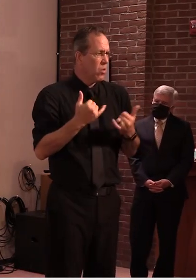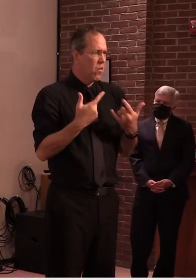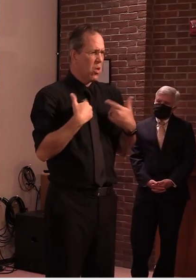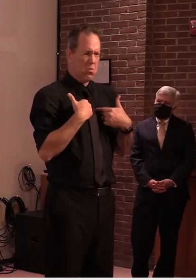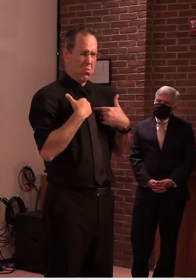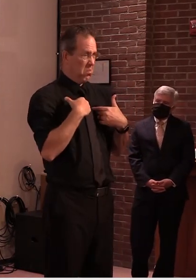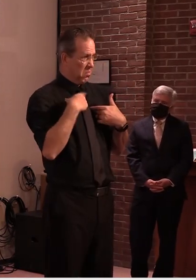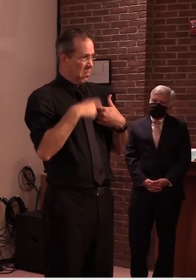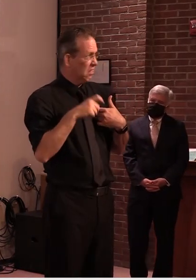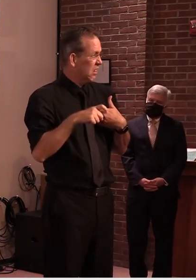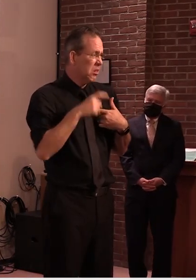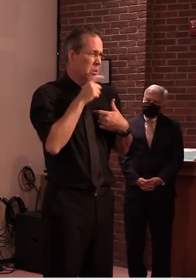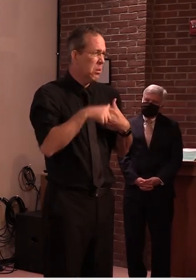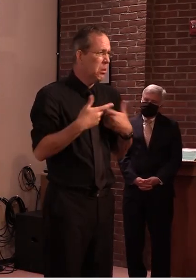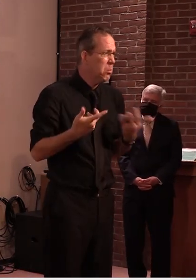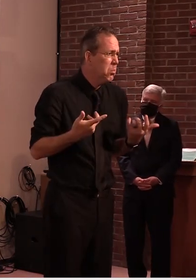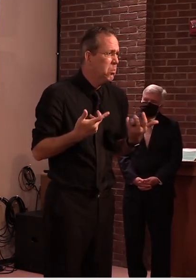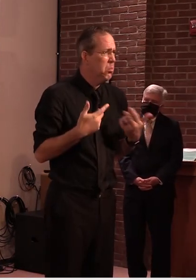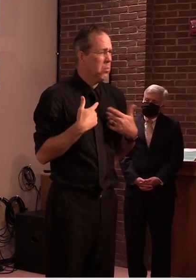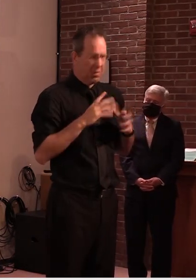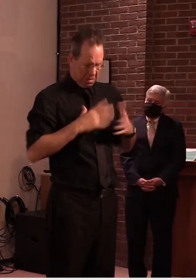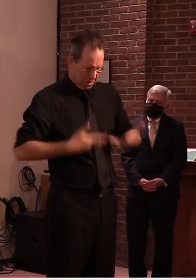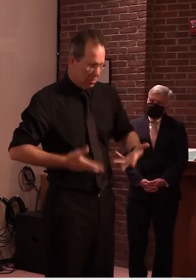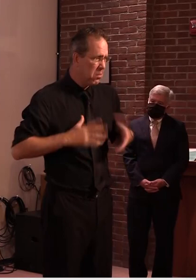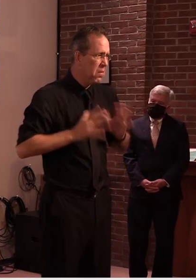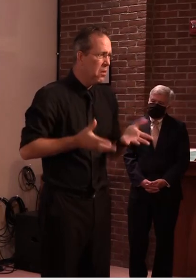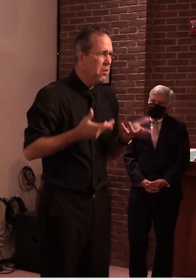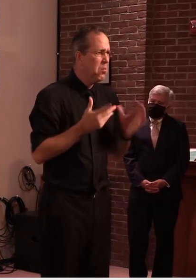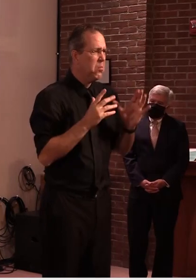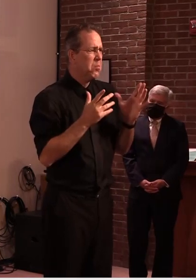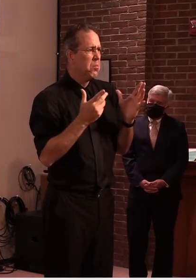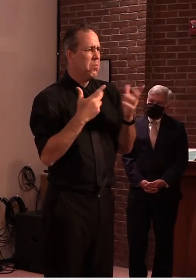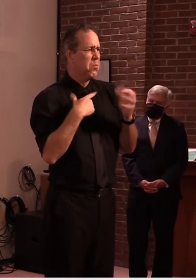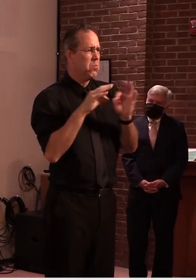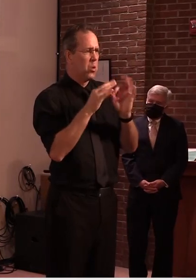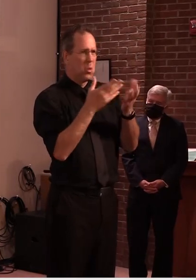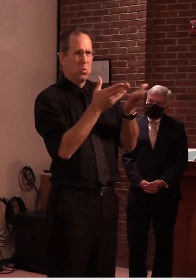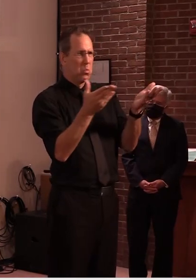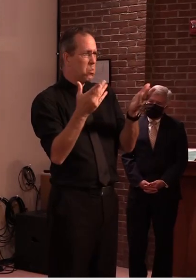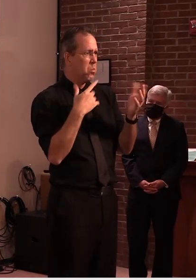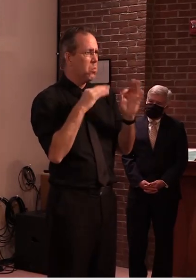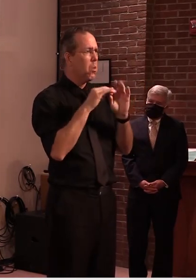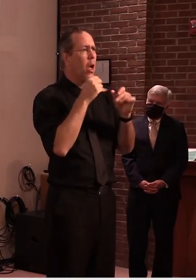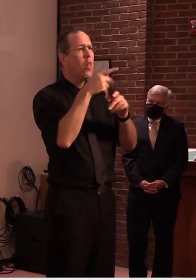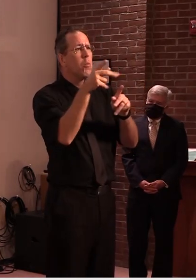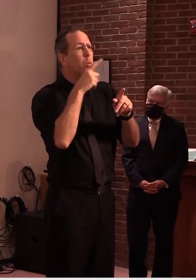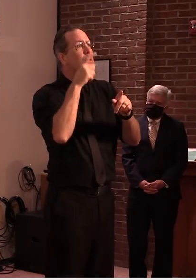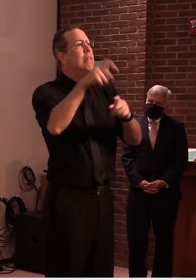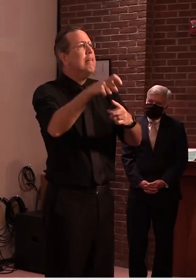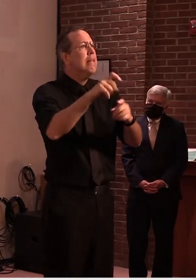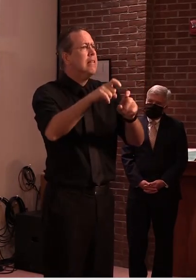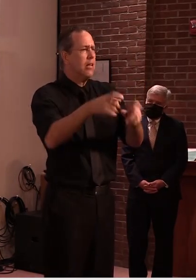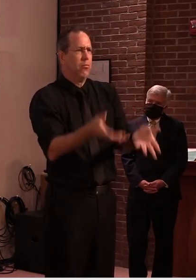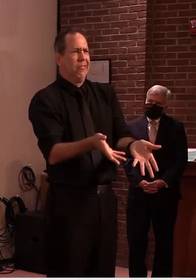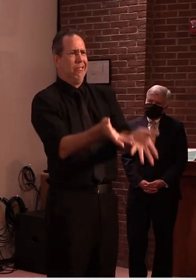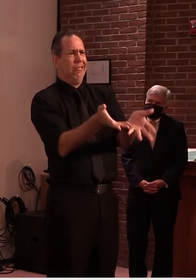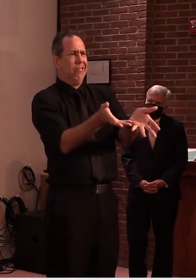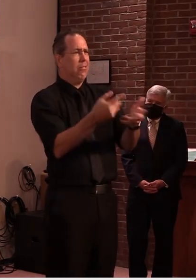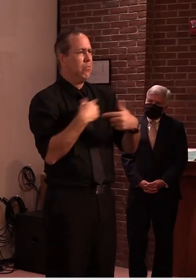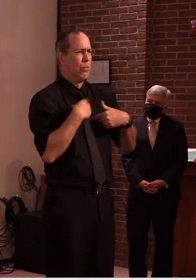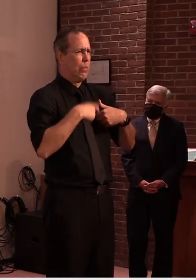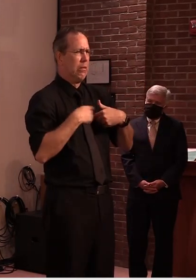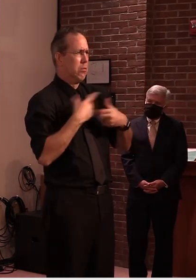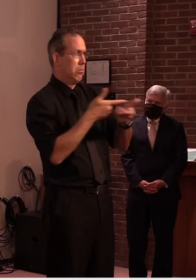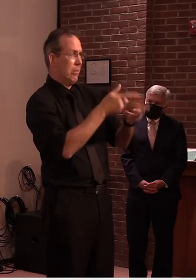a test i'd rather leave those tests for others who are in need i would comment a bit on